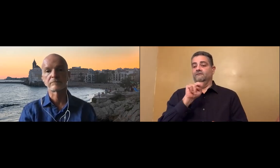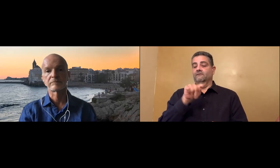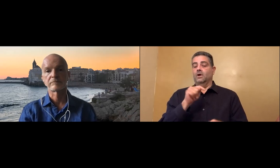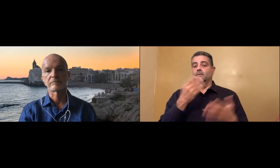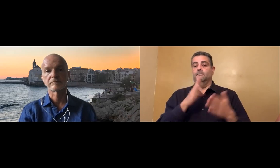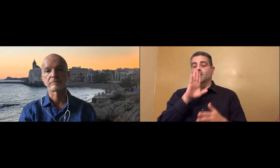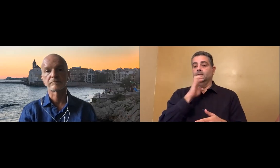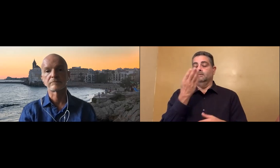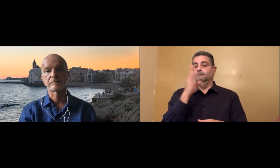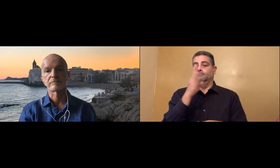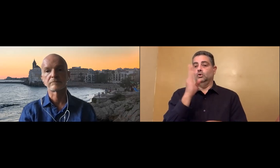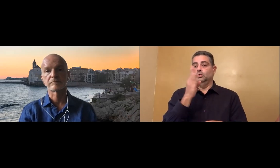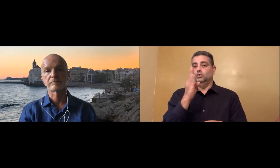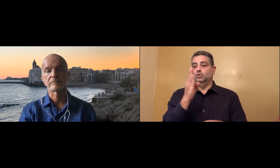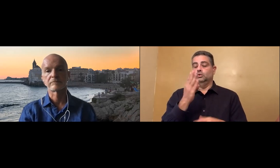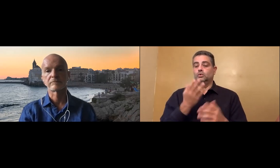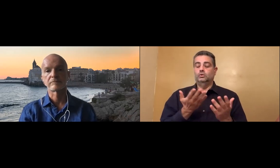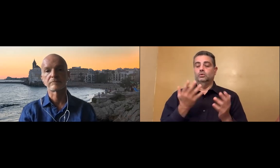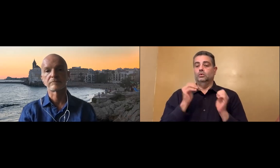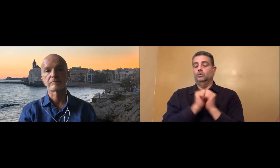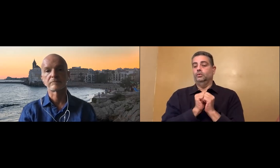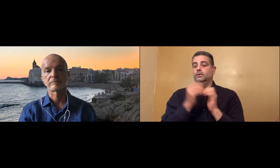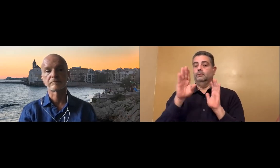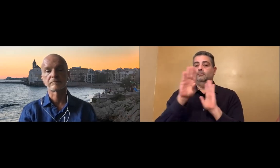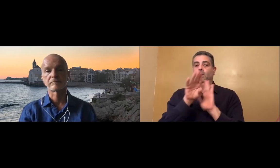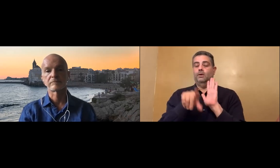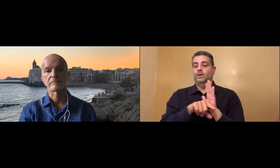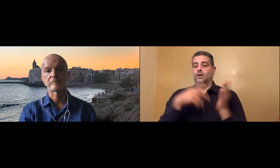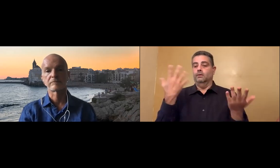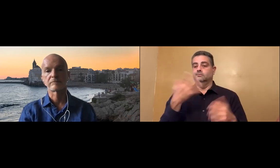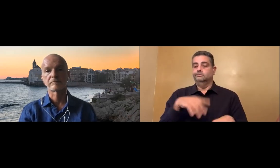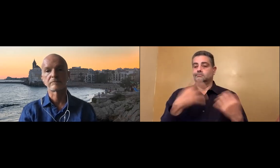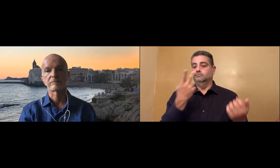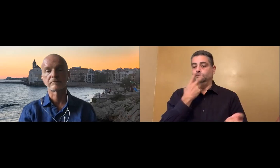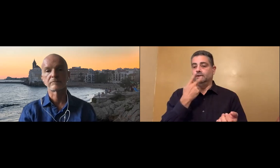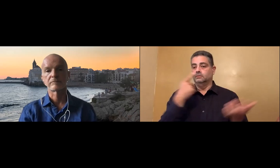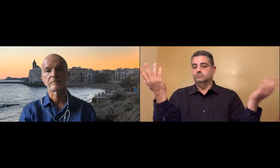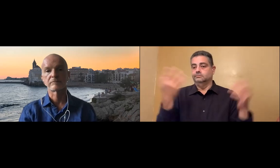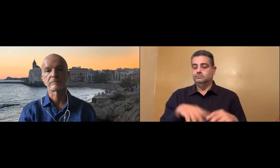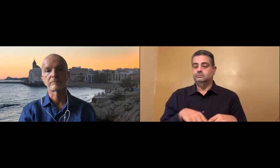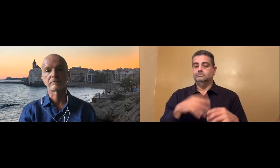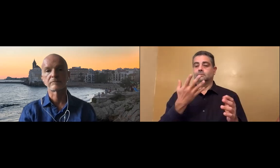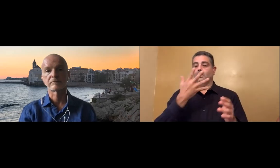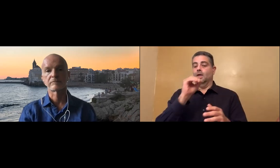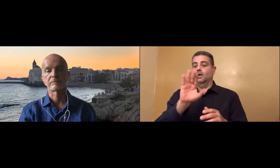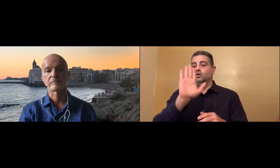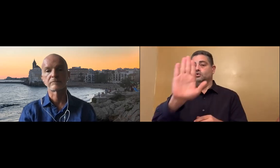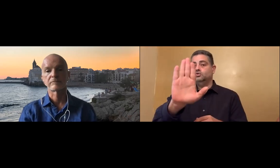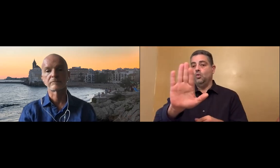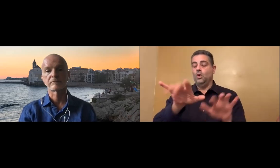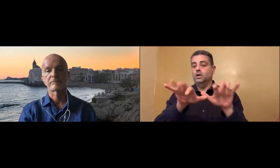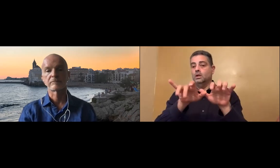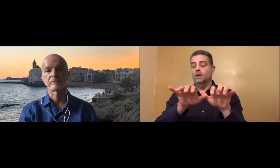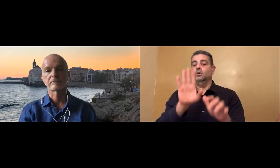So if I am typing with somebody, my font can be blue with the pink